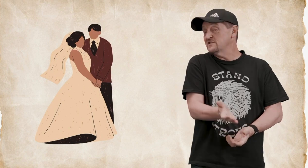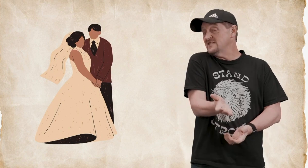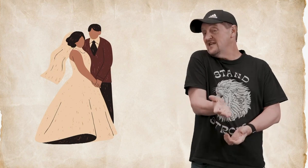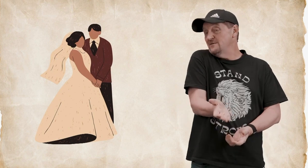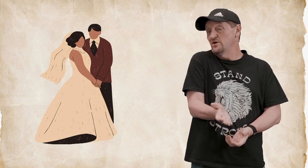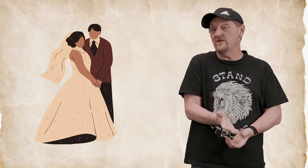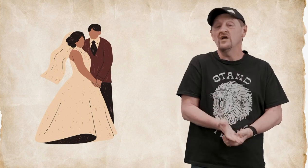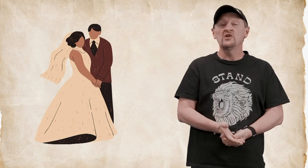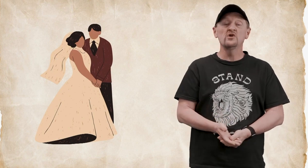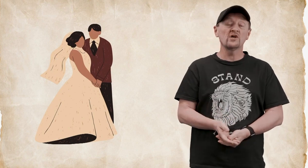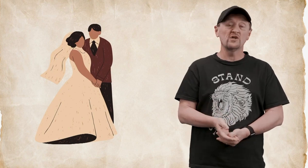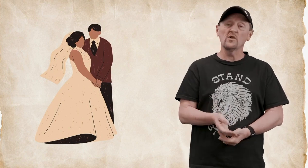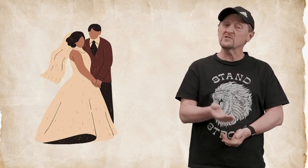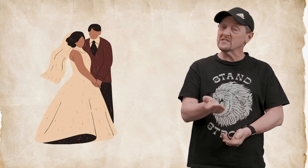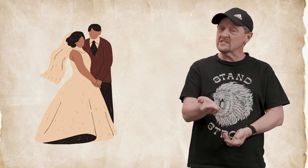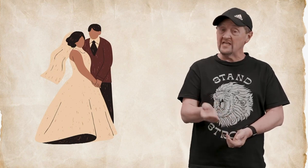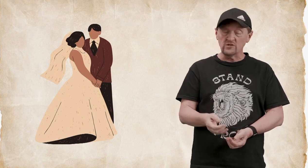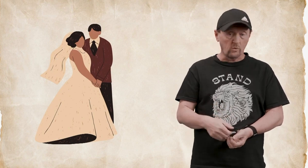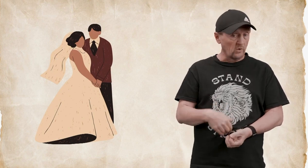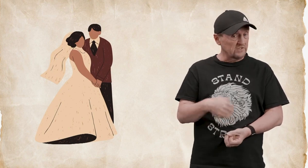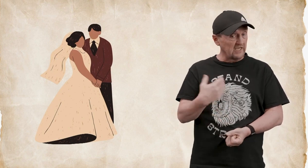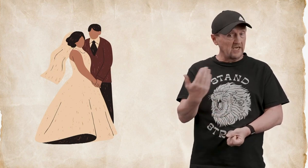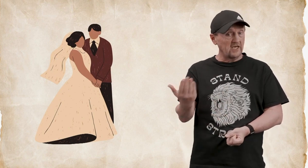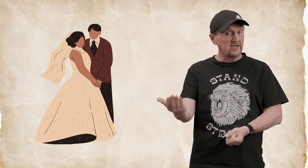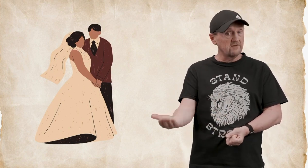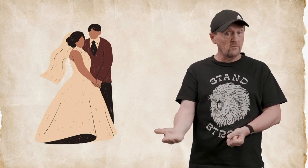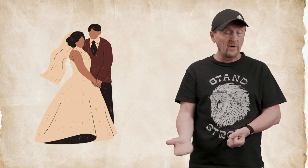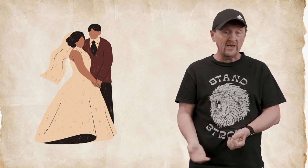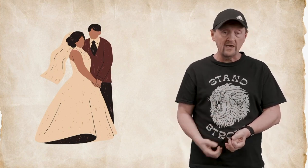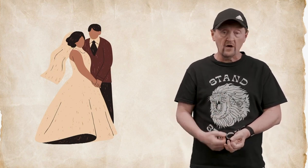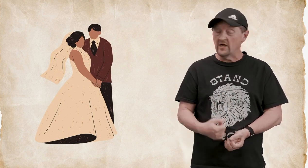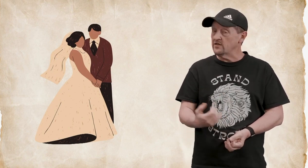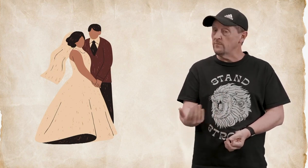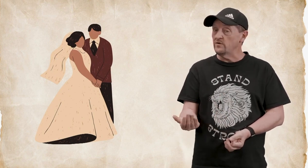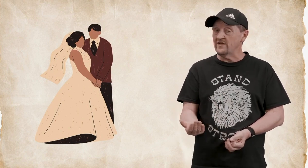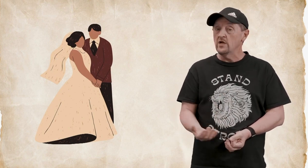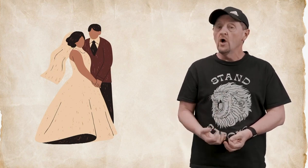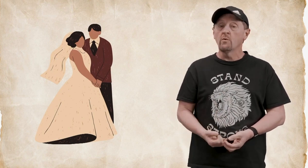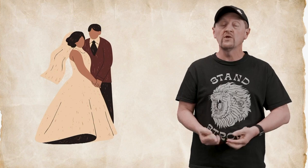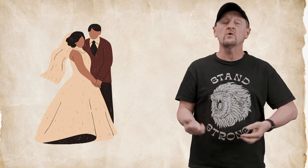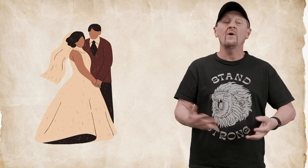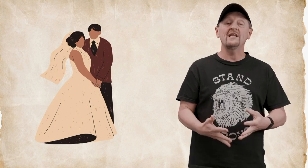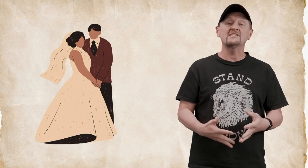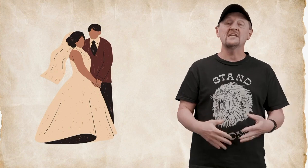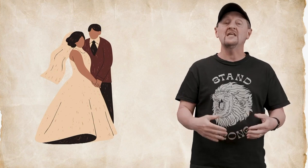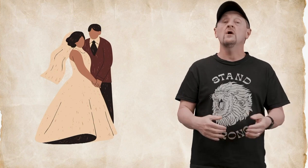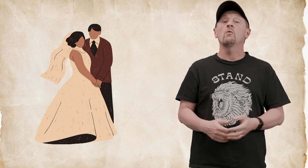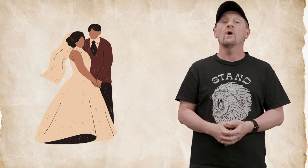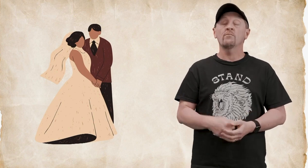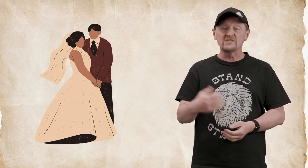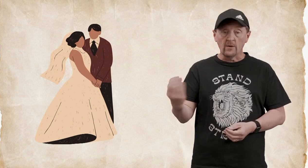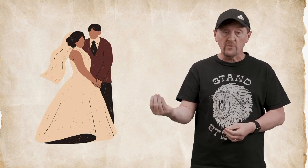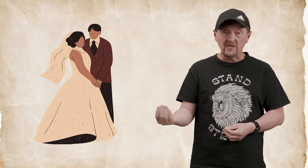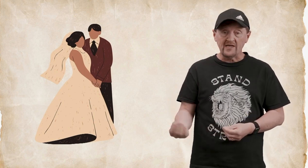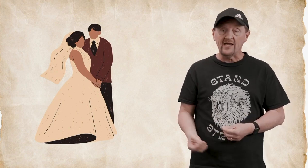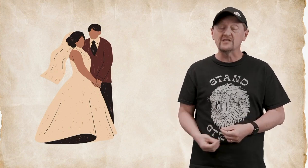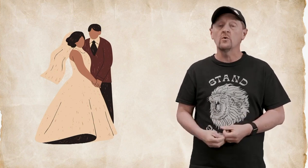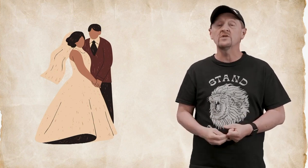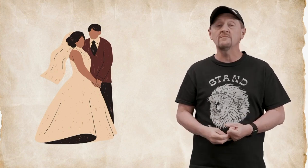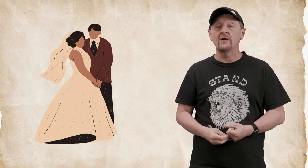seen the movie you're going to know there's a scene towards the end of the wedding or the end of the movie where there's a wedding scene where Prince Humperdinck is going to marry